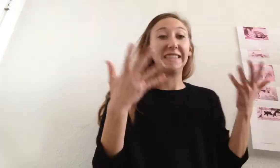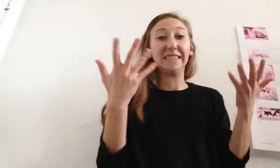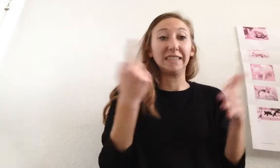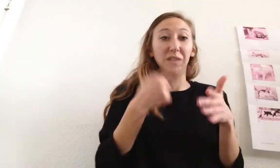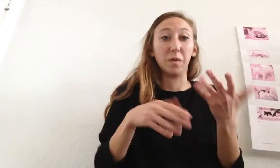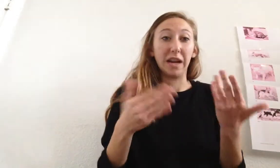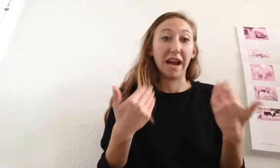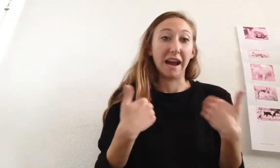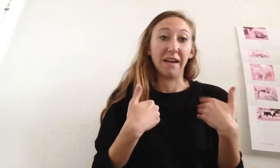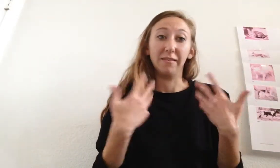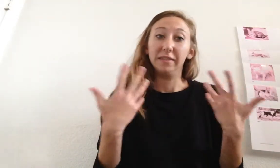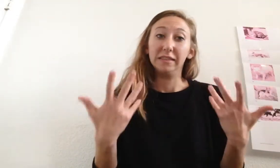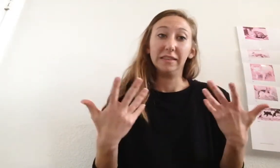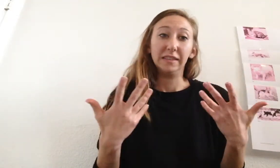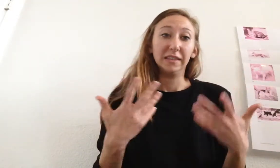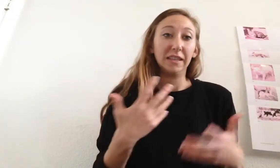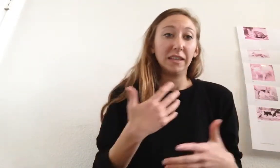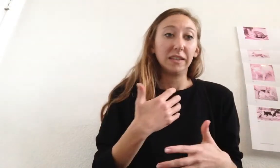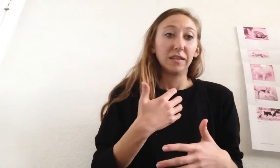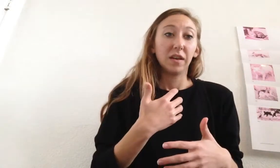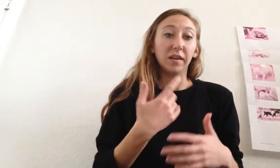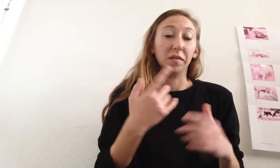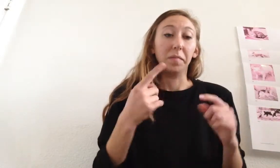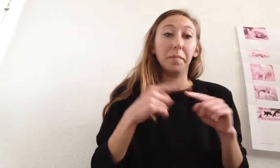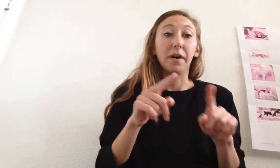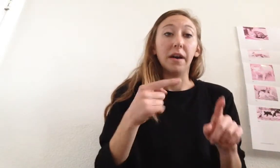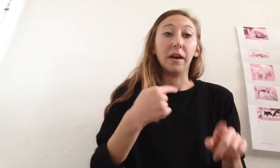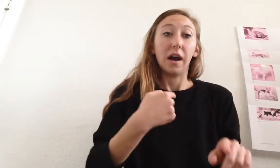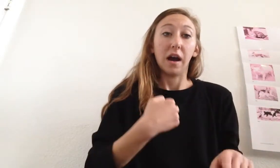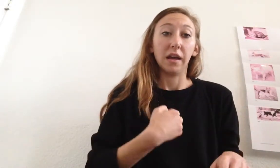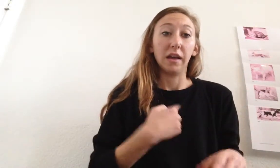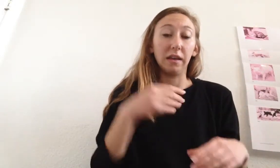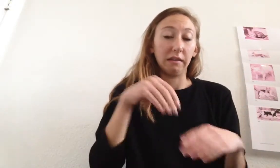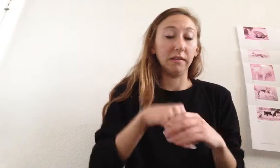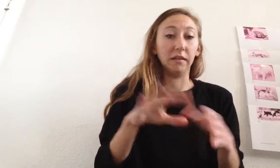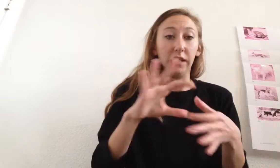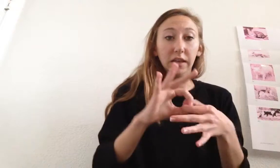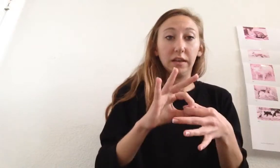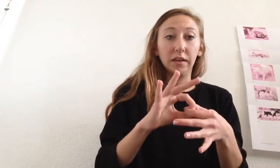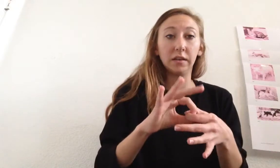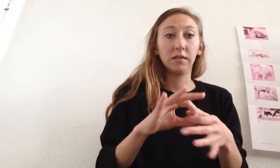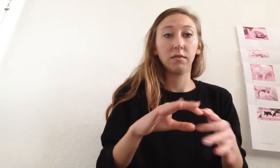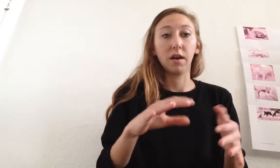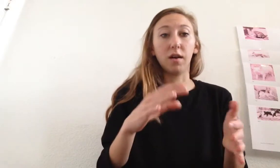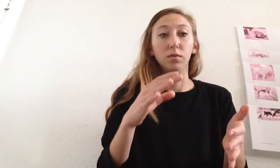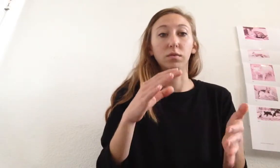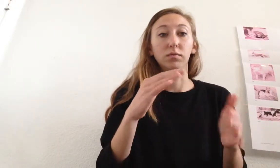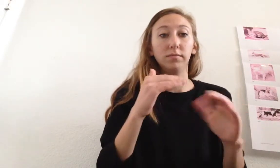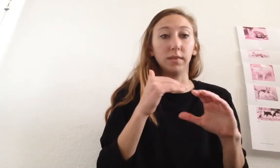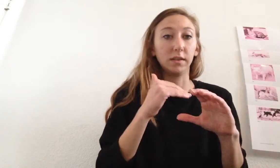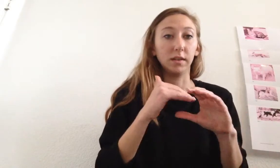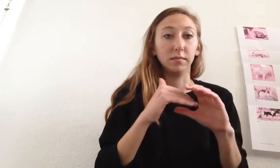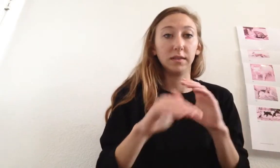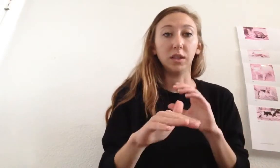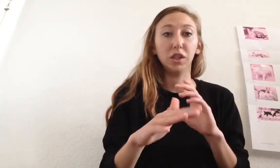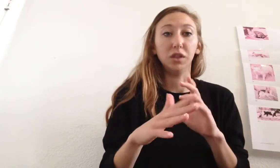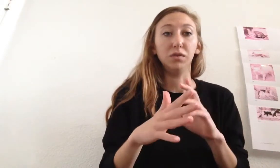this is what I have. Um, but in the link, I will, um, send you